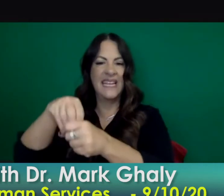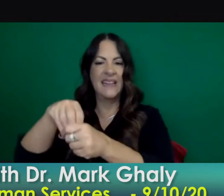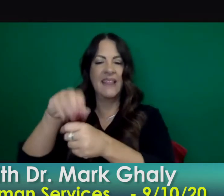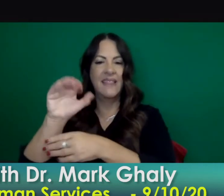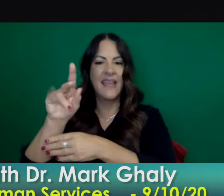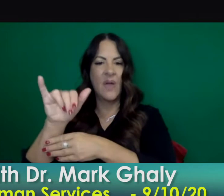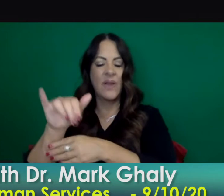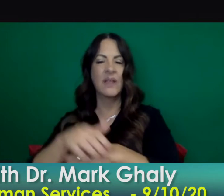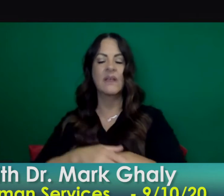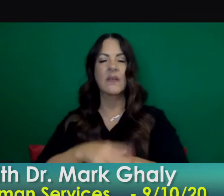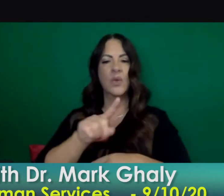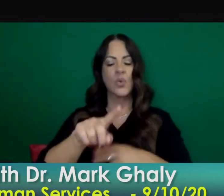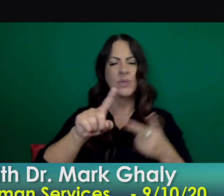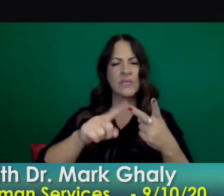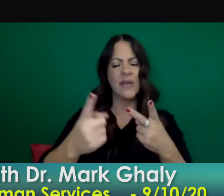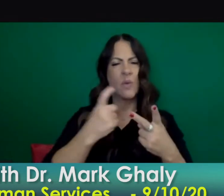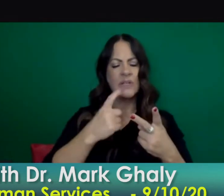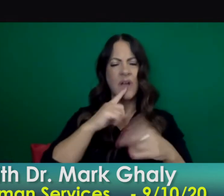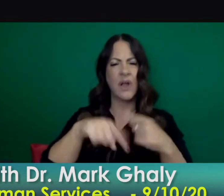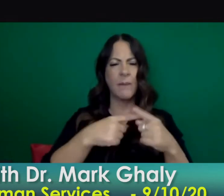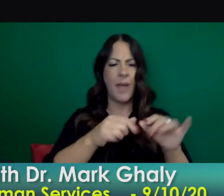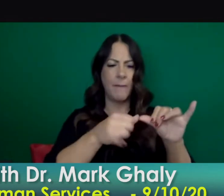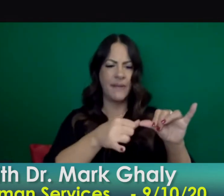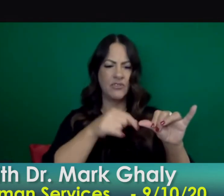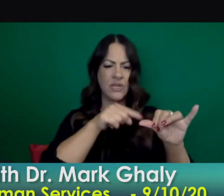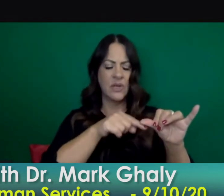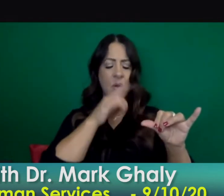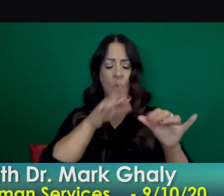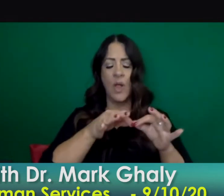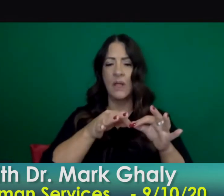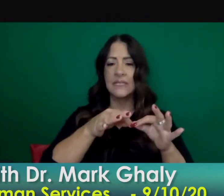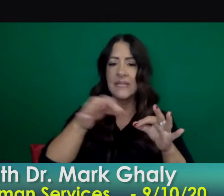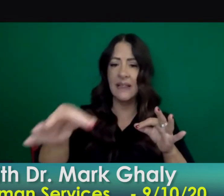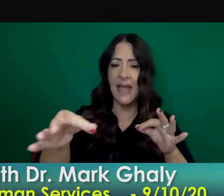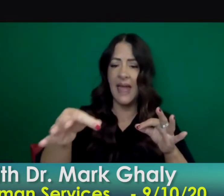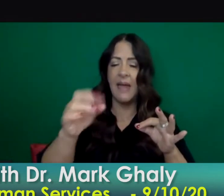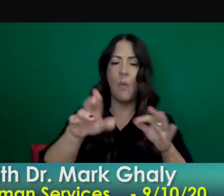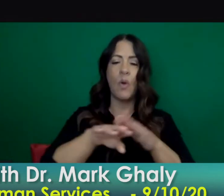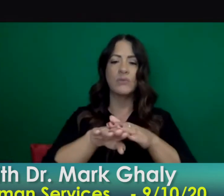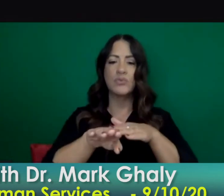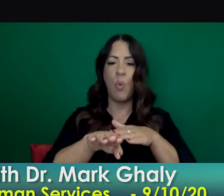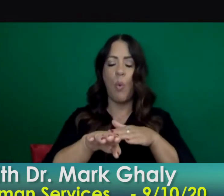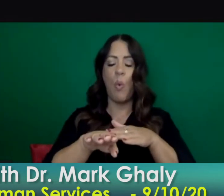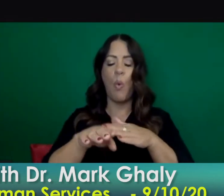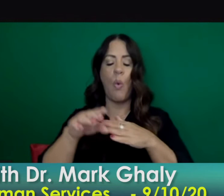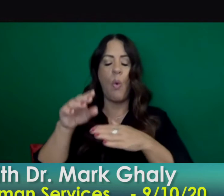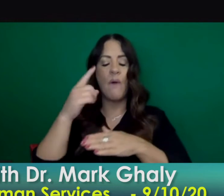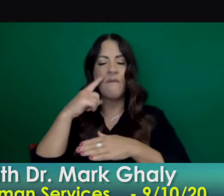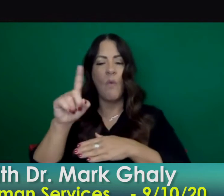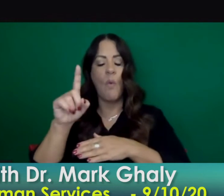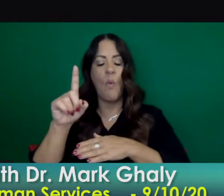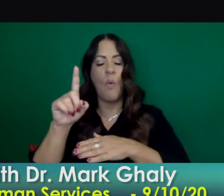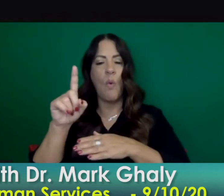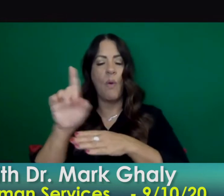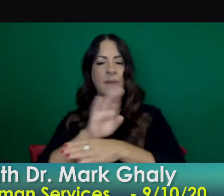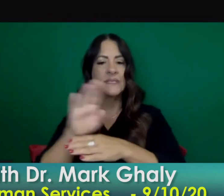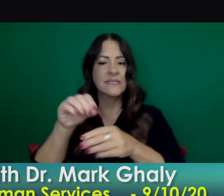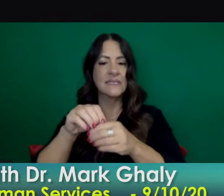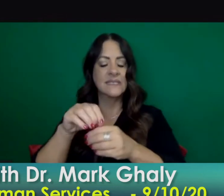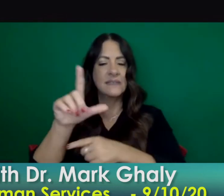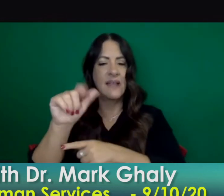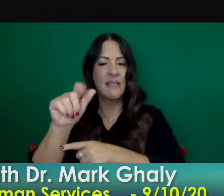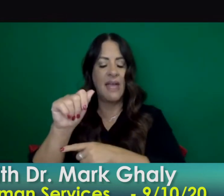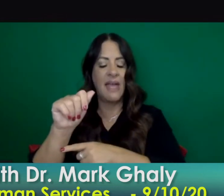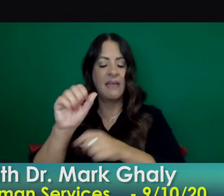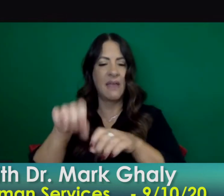metric will delay or slow la from moving um i as a resident and and knowing the public health leadership